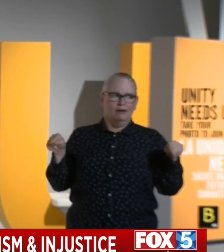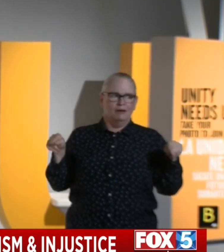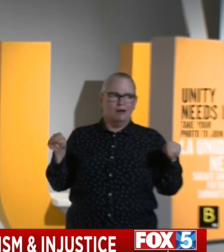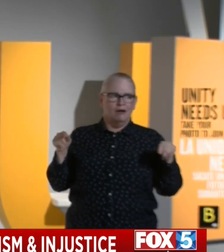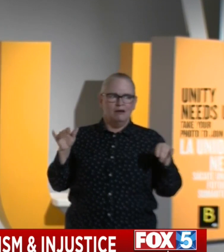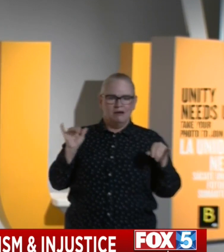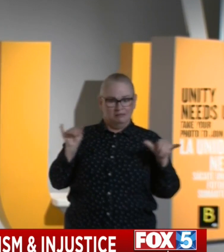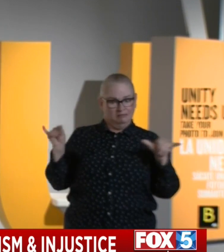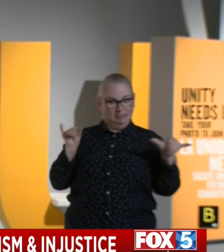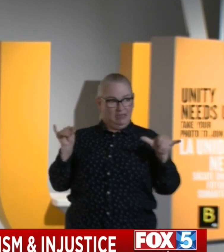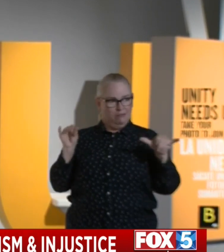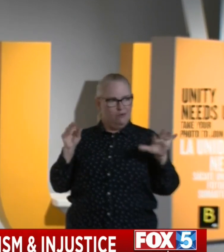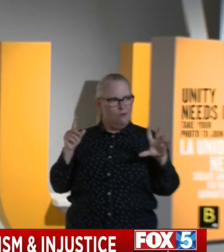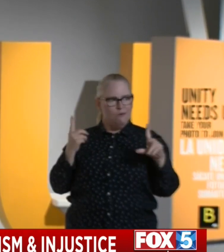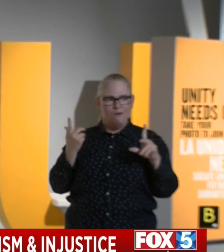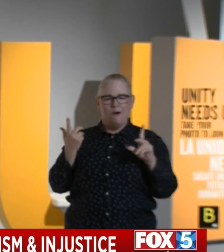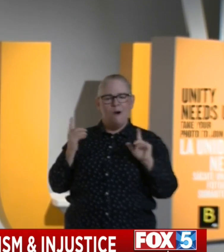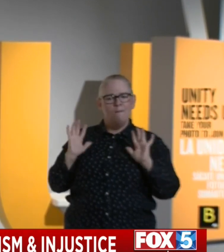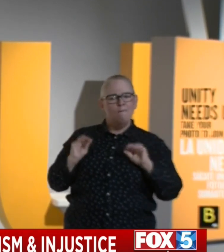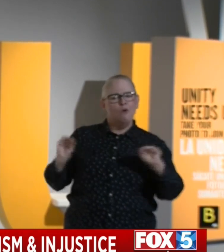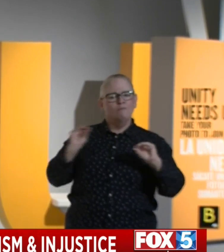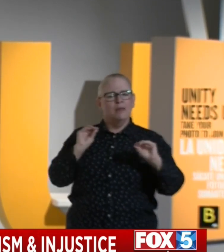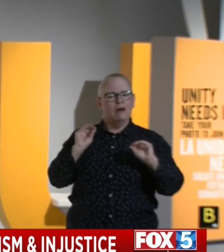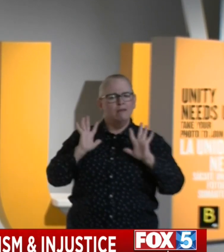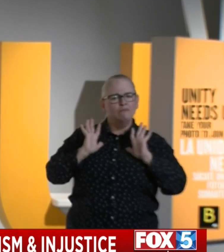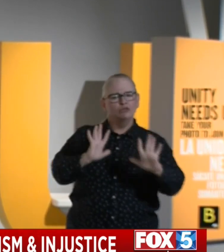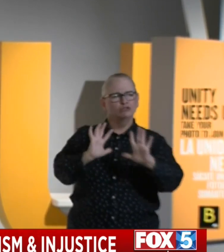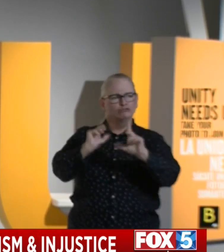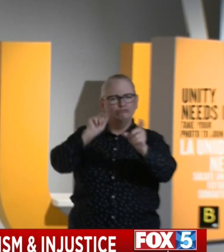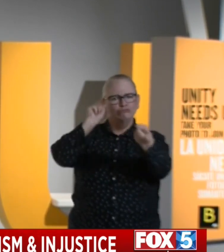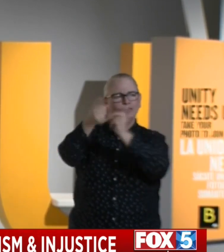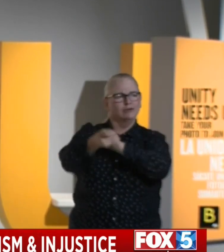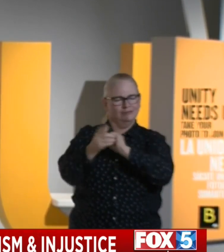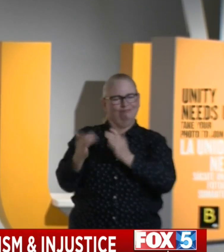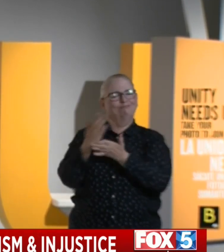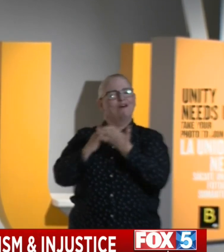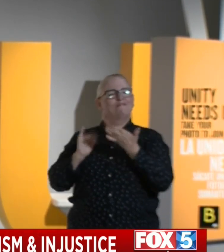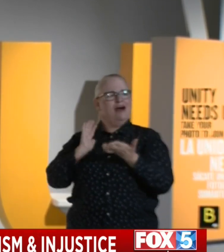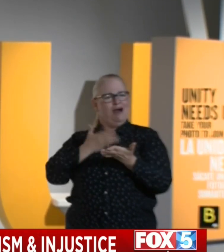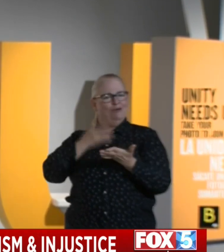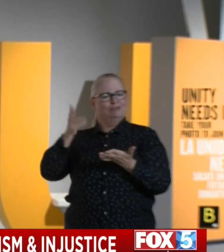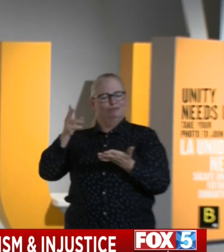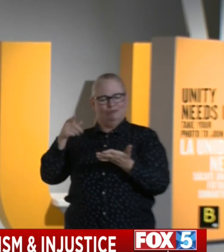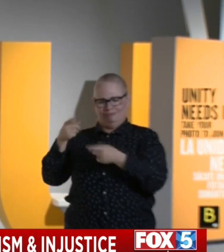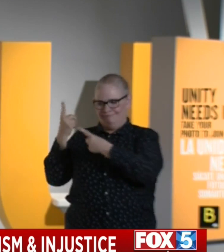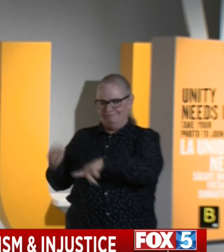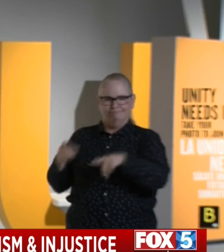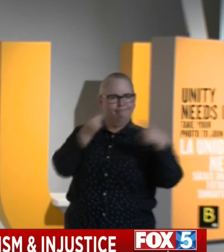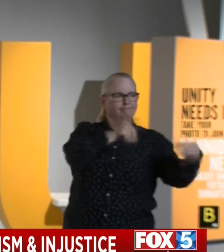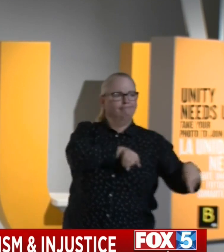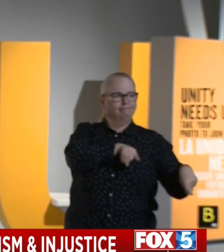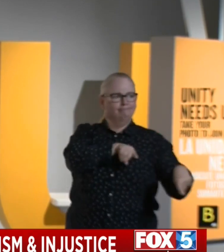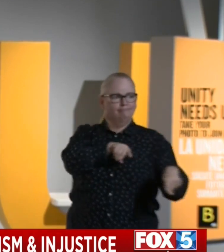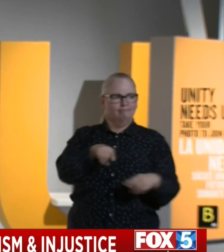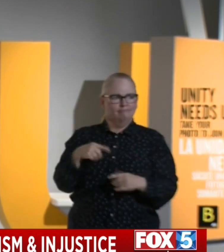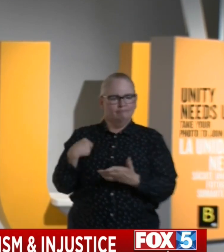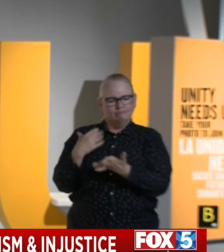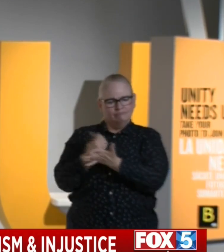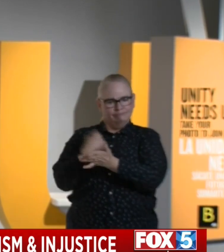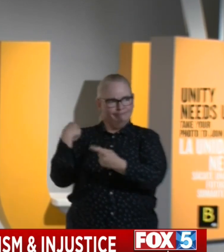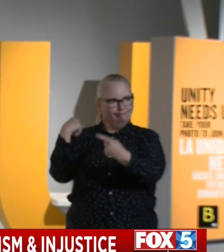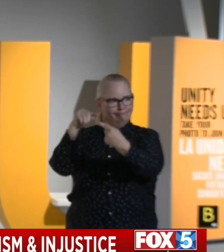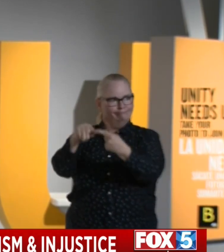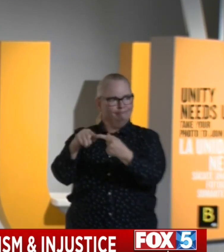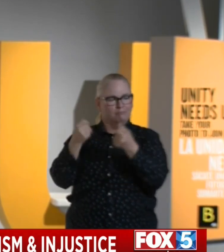What part of our history are we living in and living through? Had the opportunity to meet with many